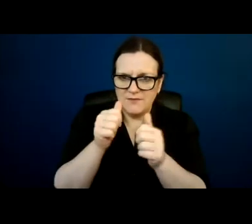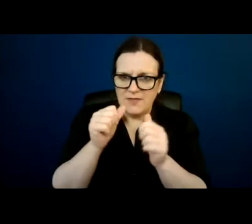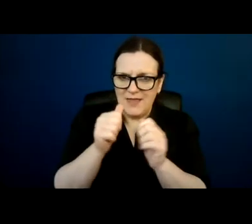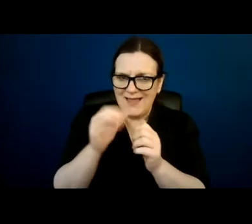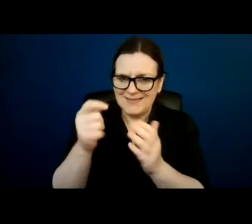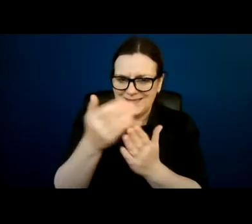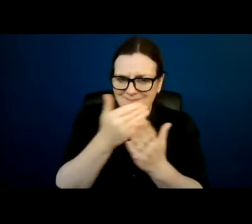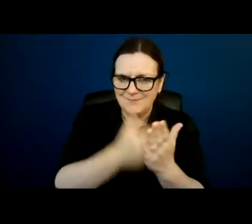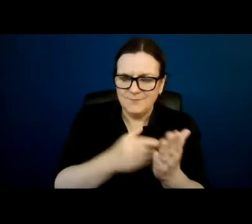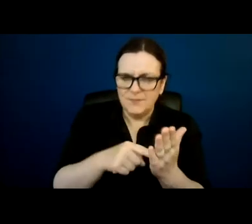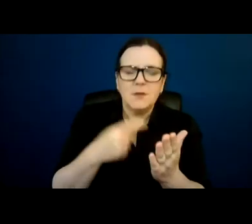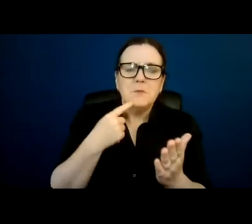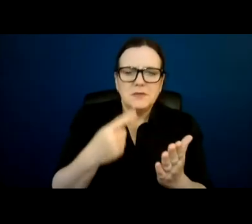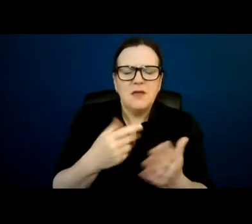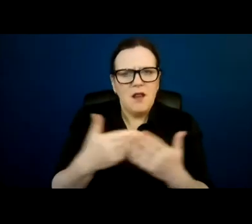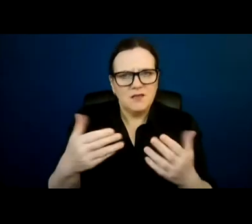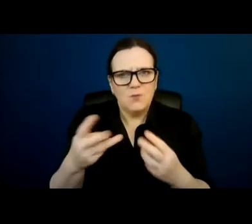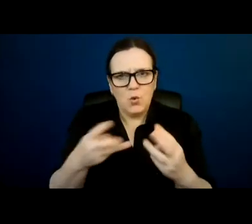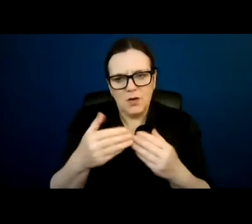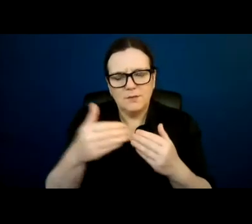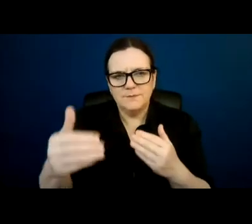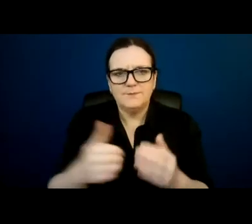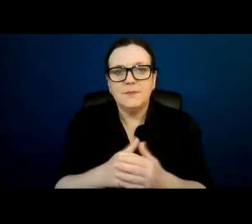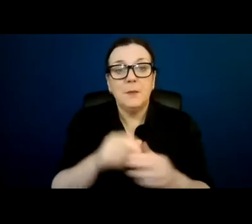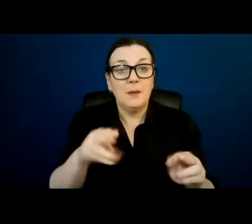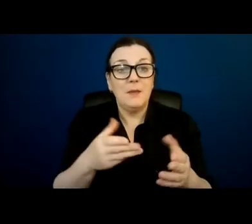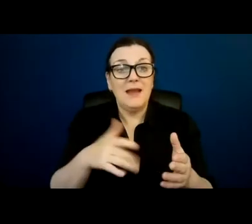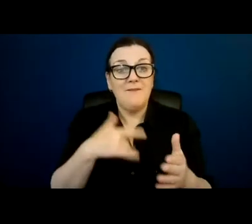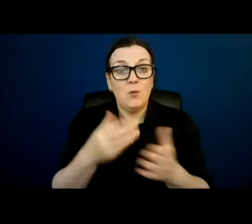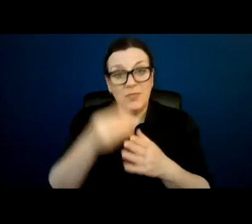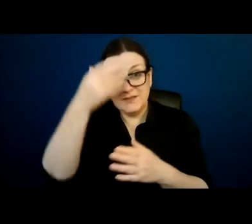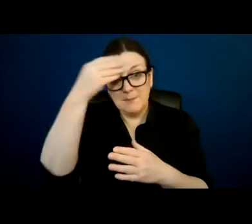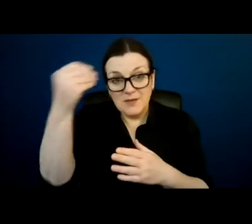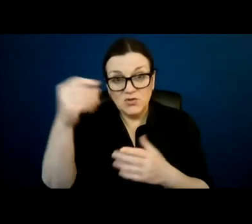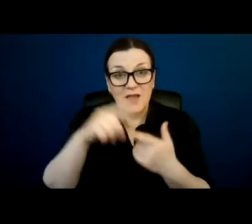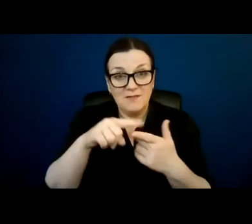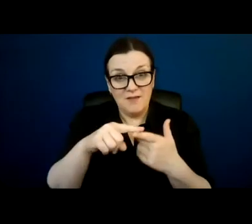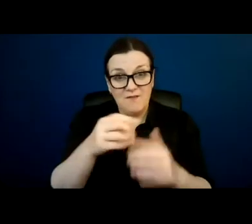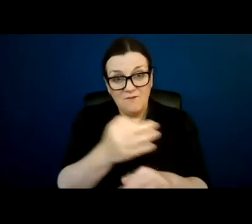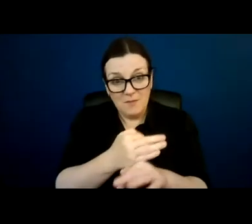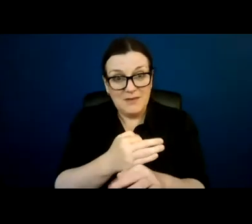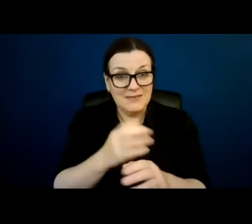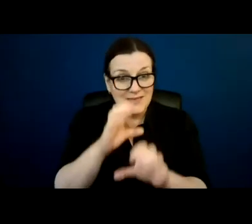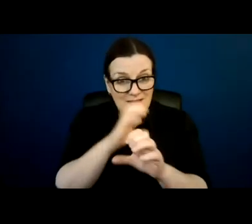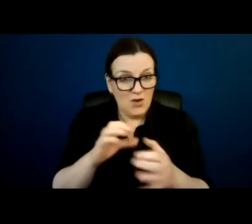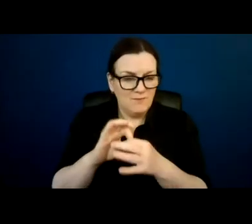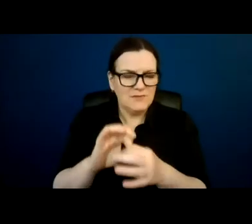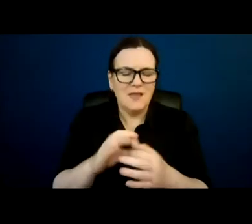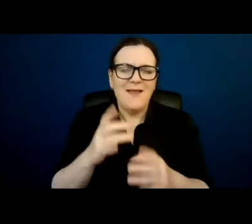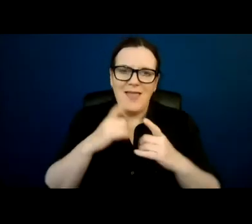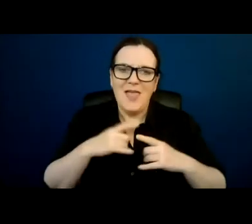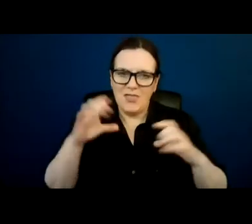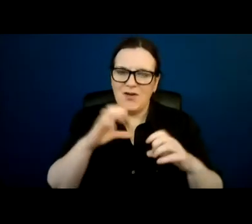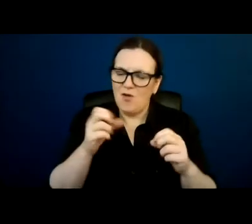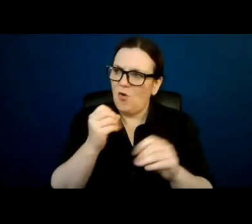work to be done. People living with dementia and their families and caregivers, healthcare and medical professionals all need to be educated on the